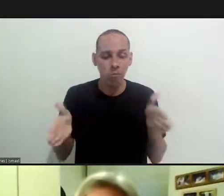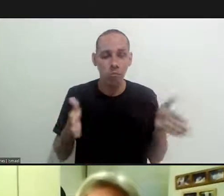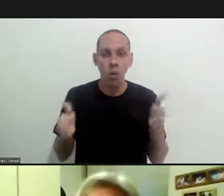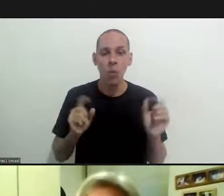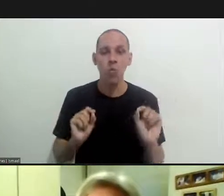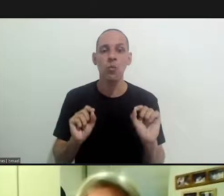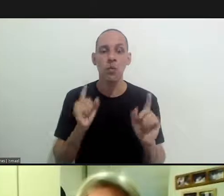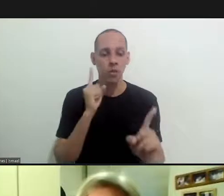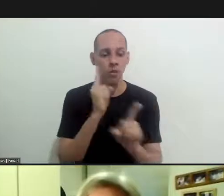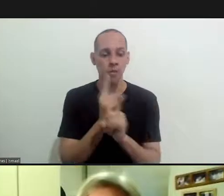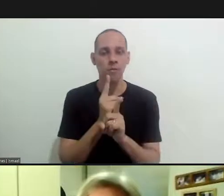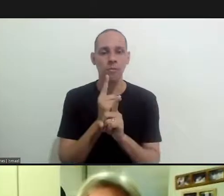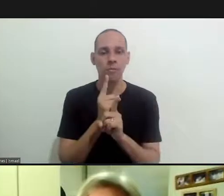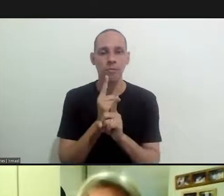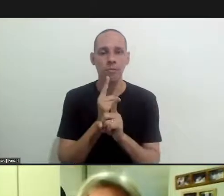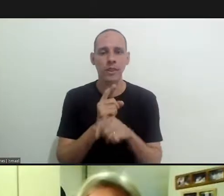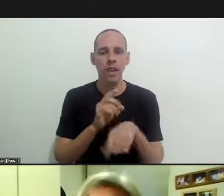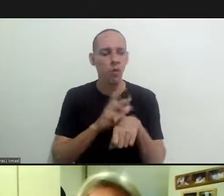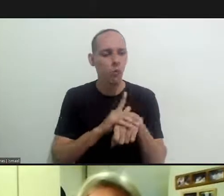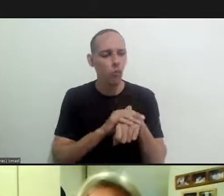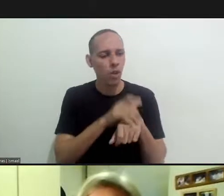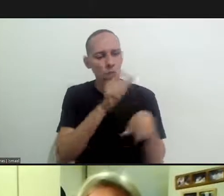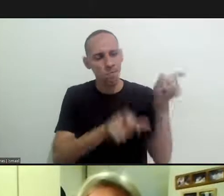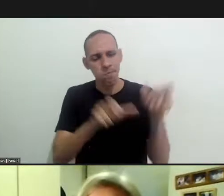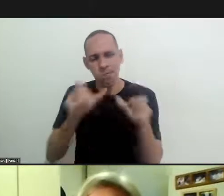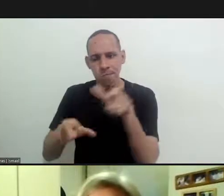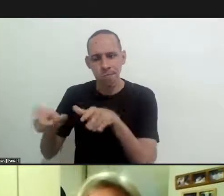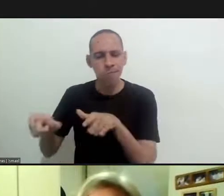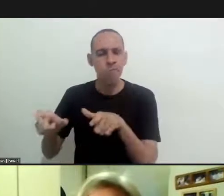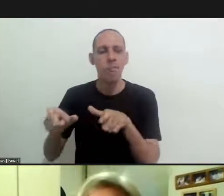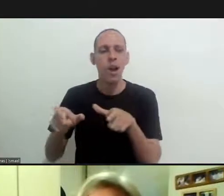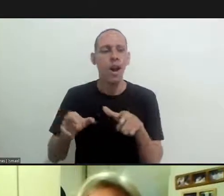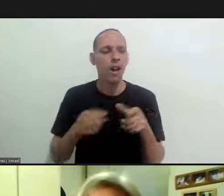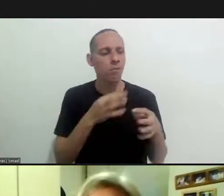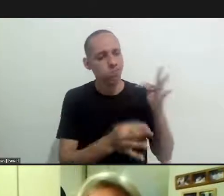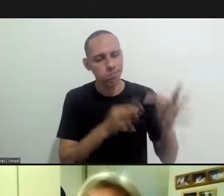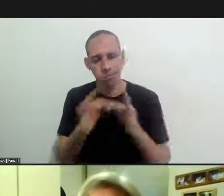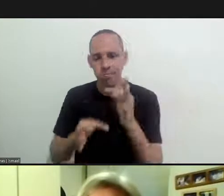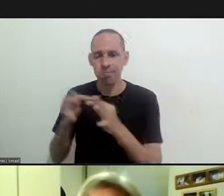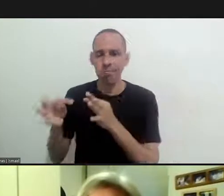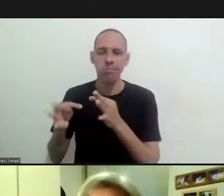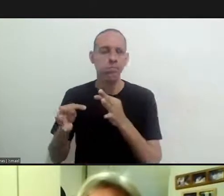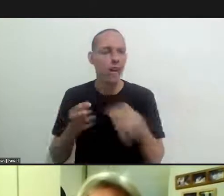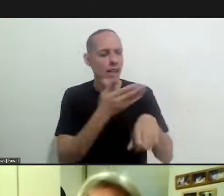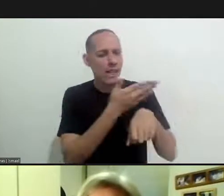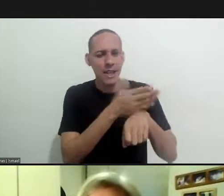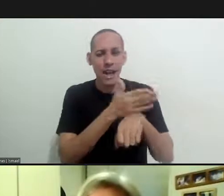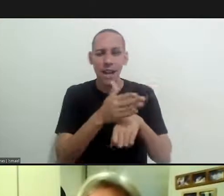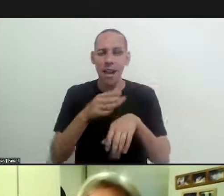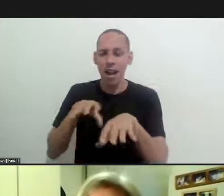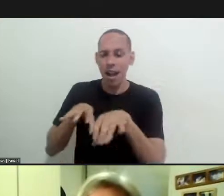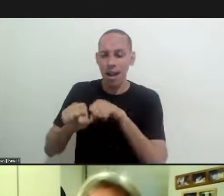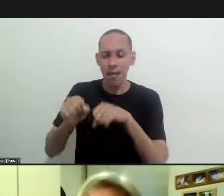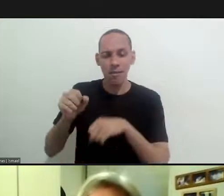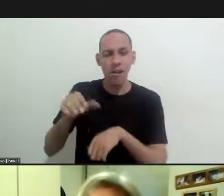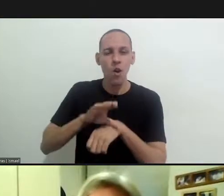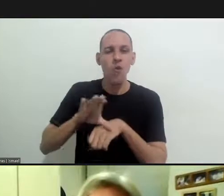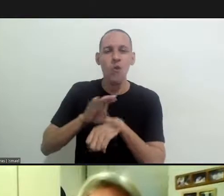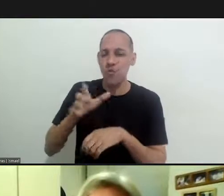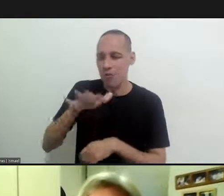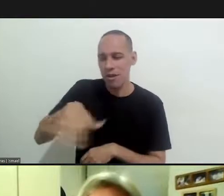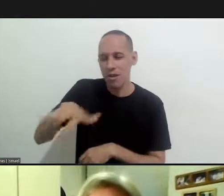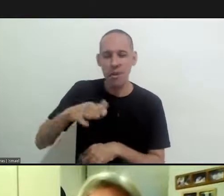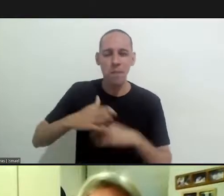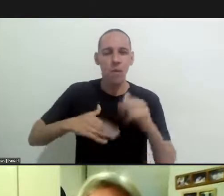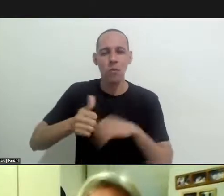all that is the moment of finding the chagas cases to treat them this is the moment to train the professionals